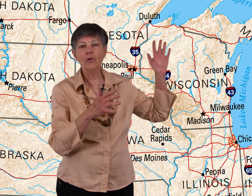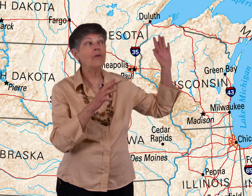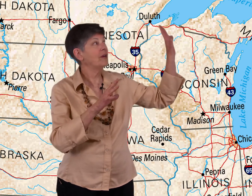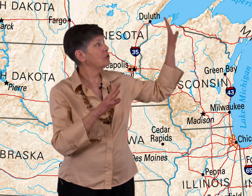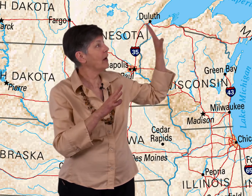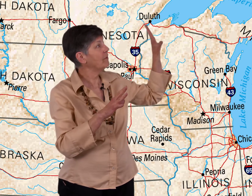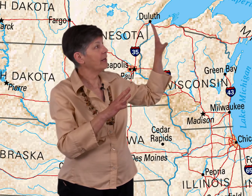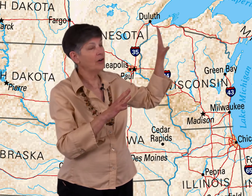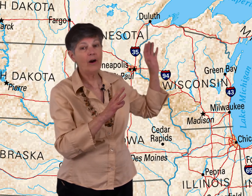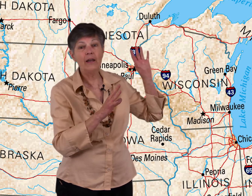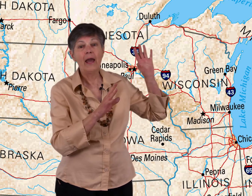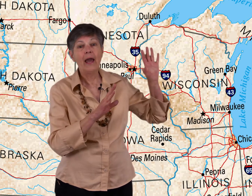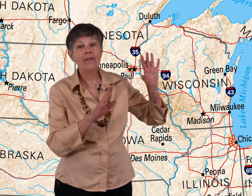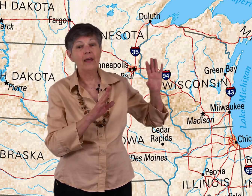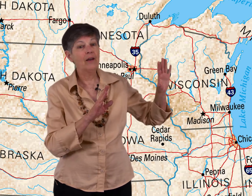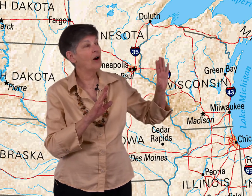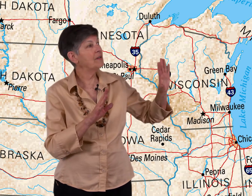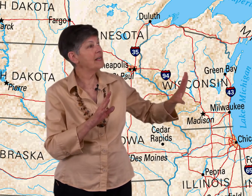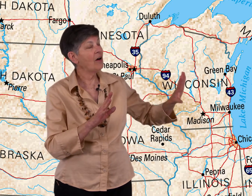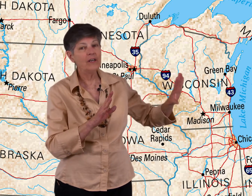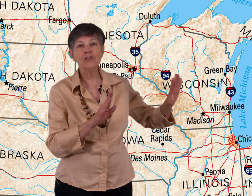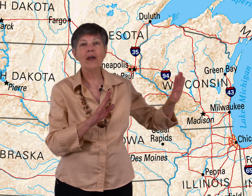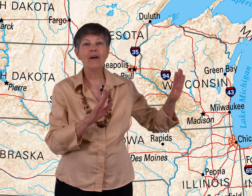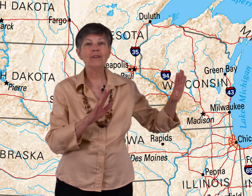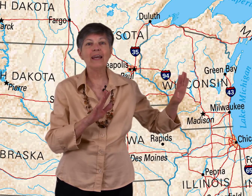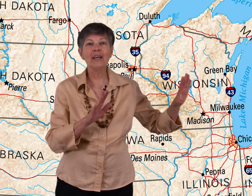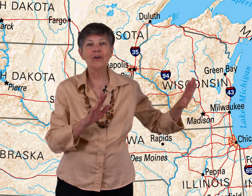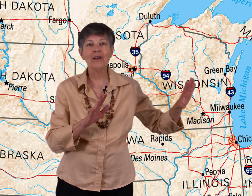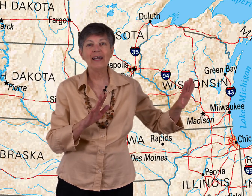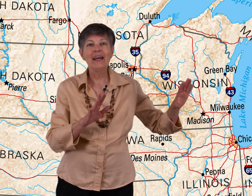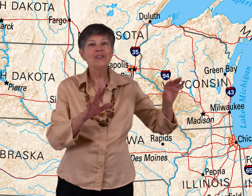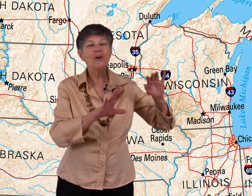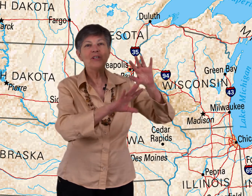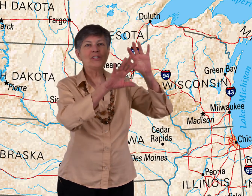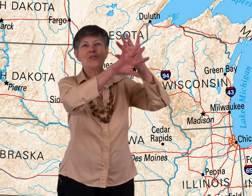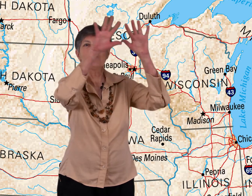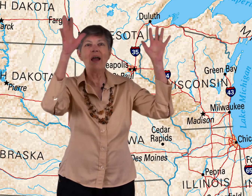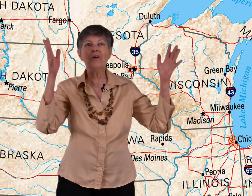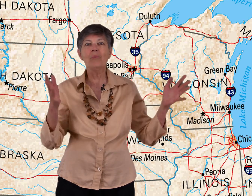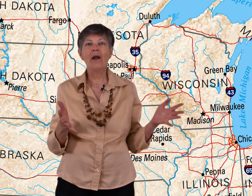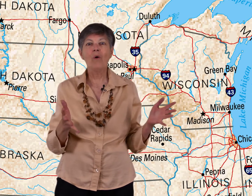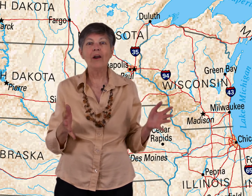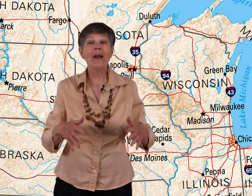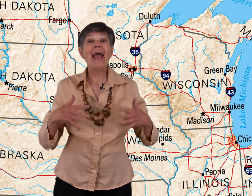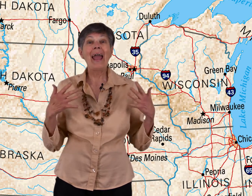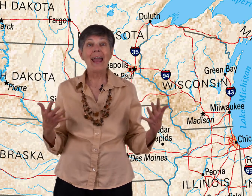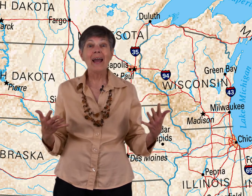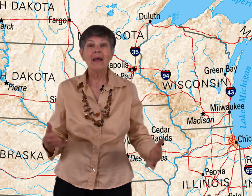northeast, you have Lake Huron, and then on the southeast, you have Lake Erie. So it's just surrounded by water. And